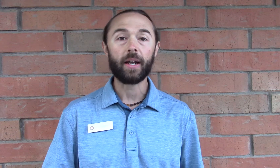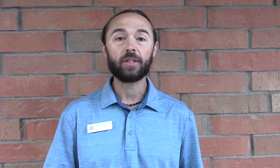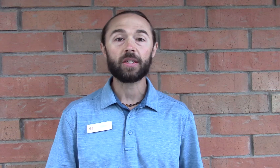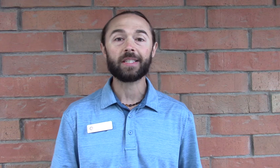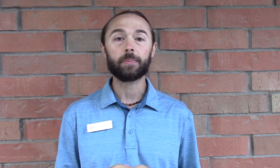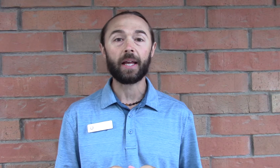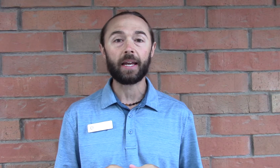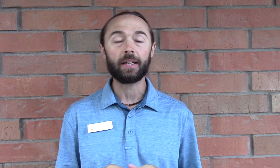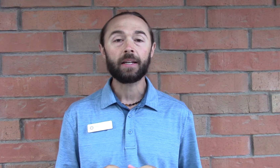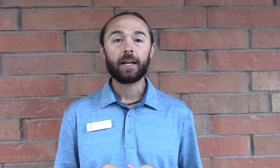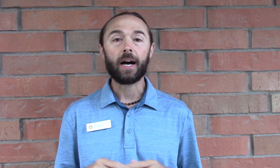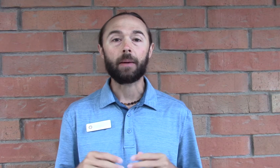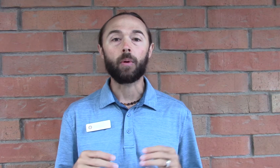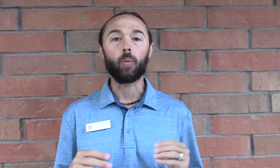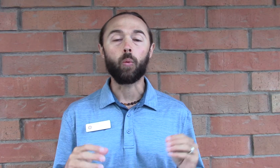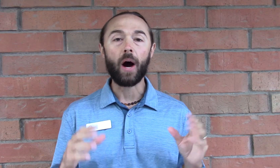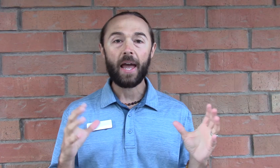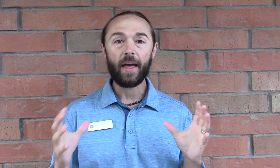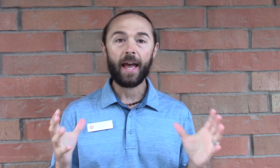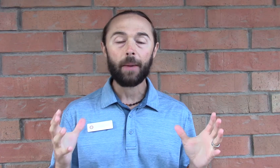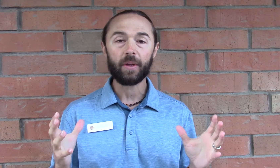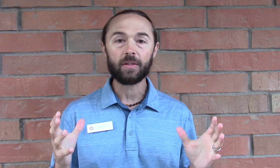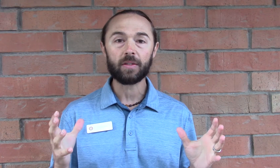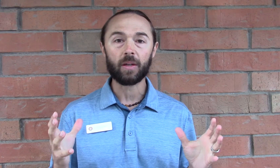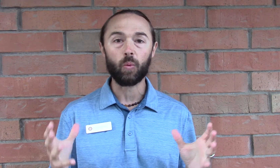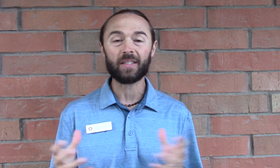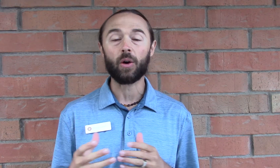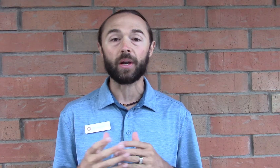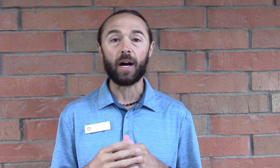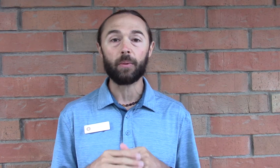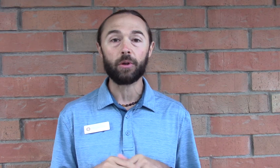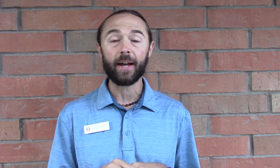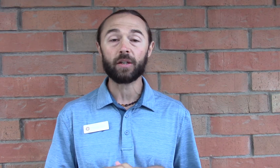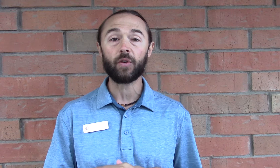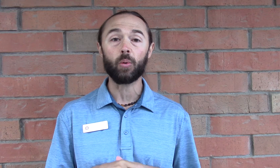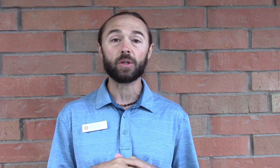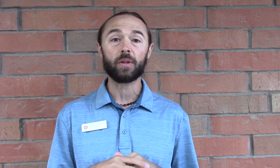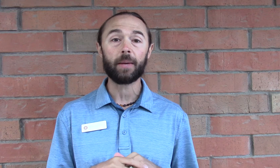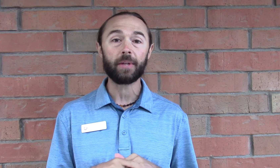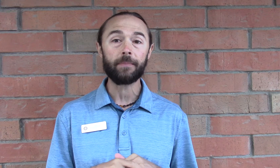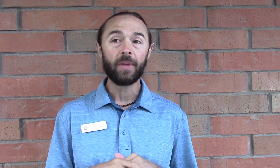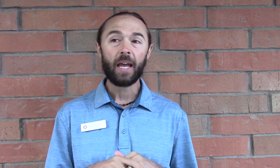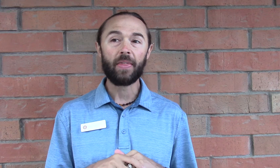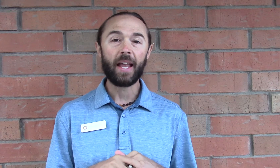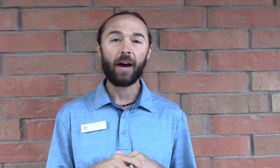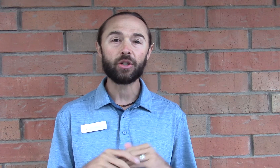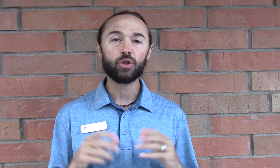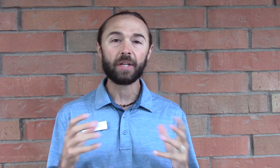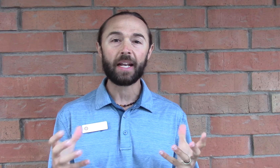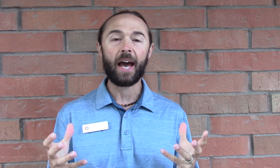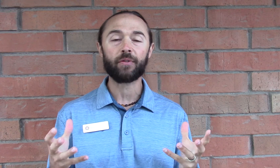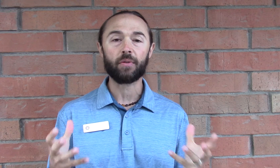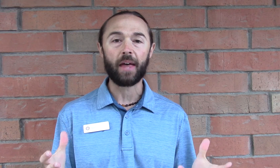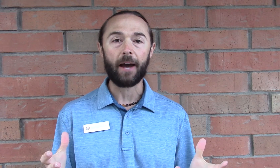to just explain why that happens and what's going on when you actually feel worse with the Epley and then how to treat it after that